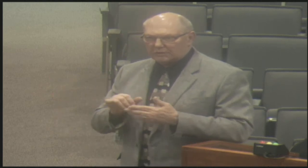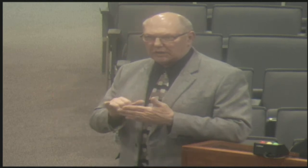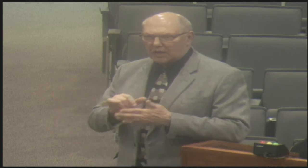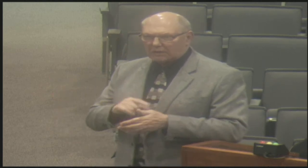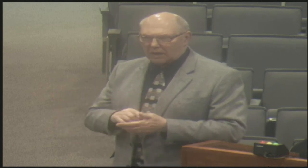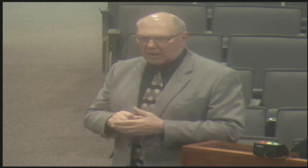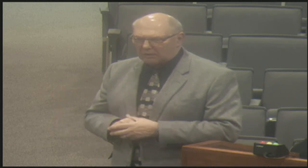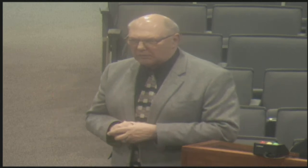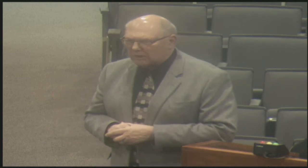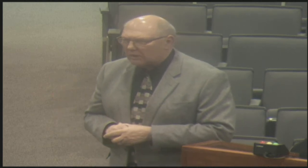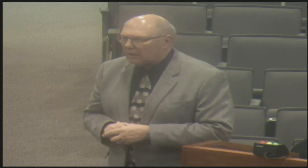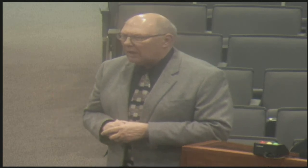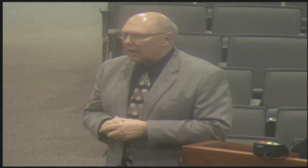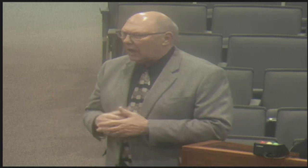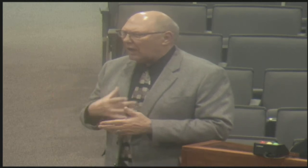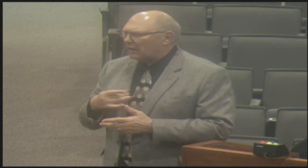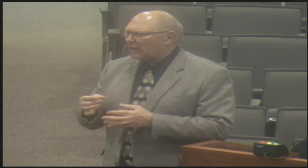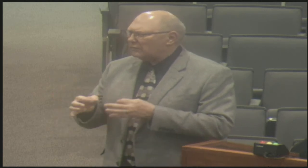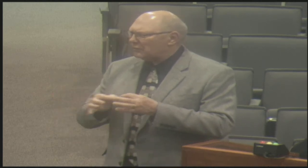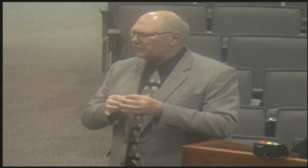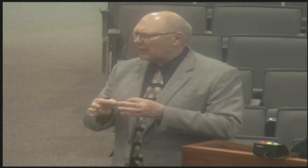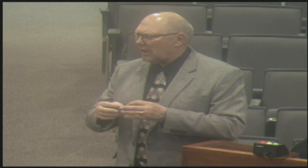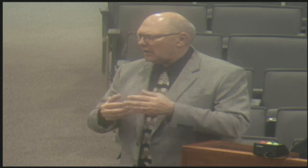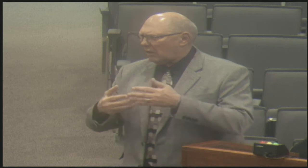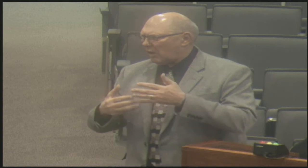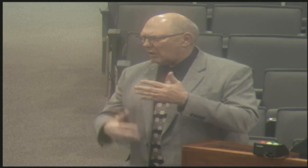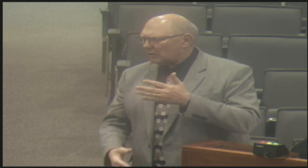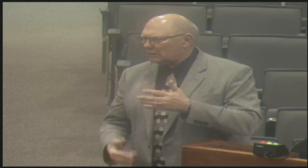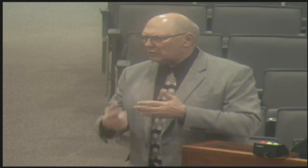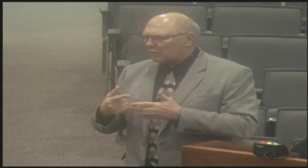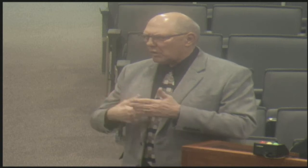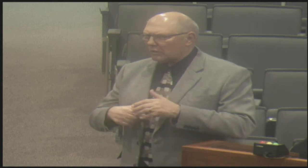And we've been running as an organization since then.